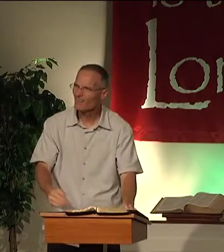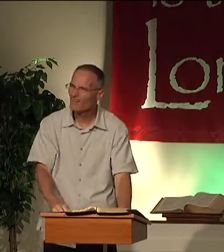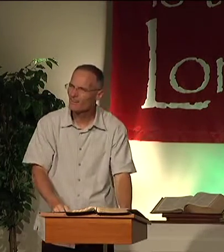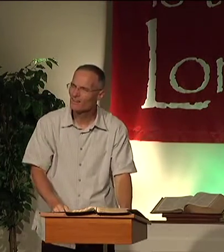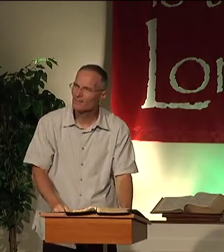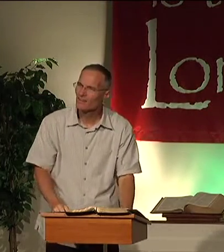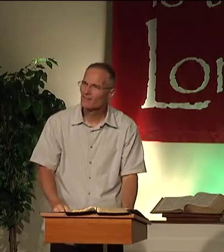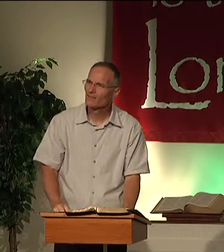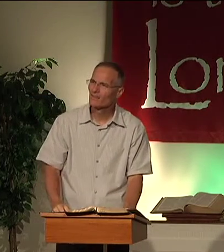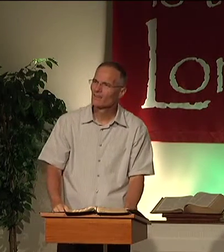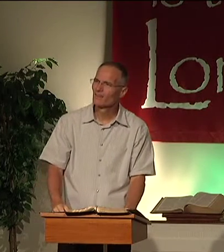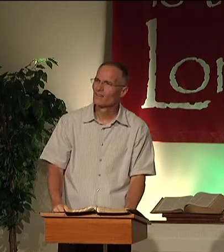Is that what that really means?